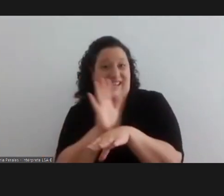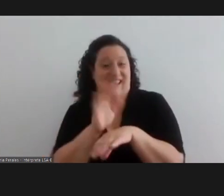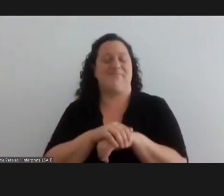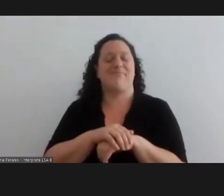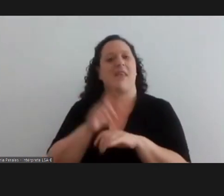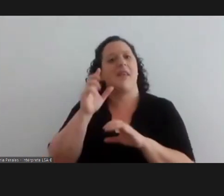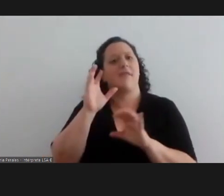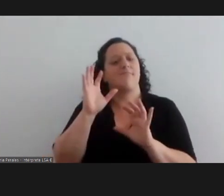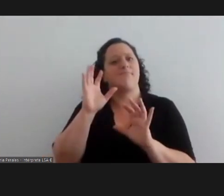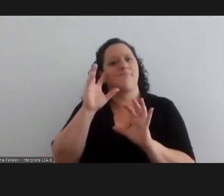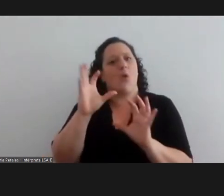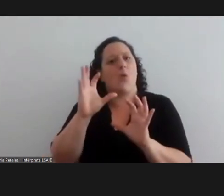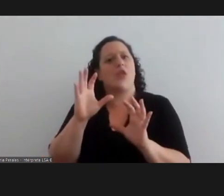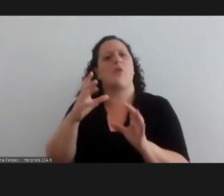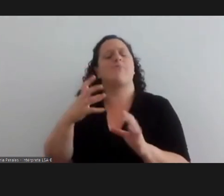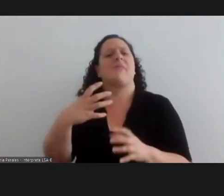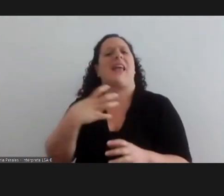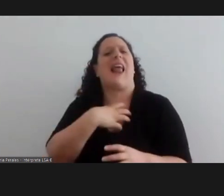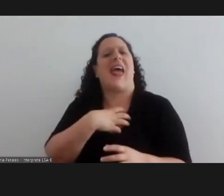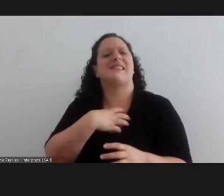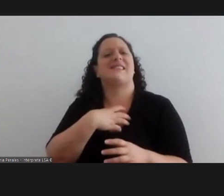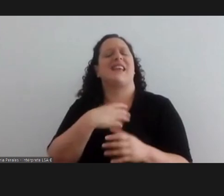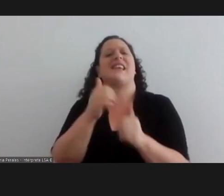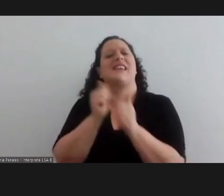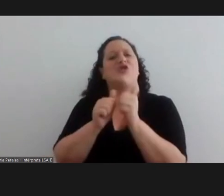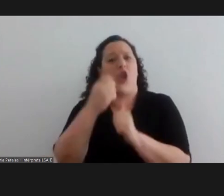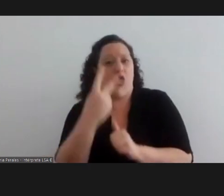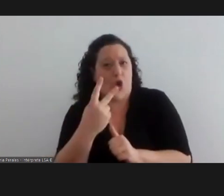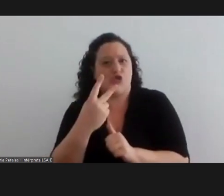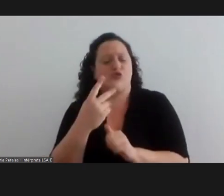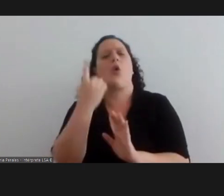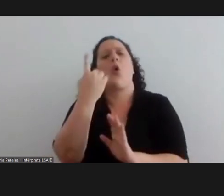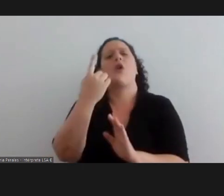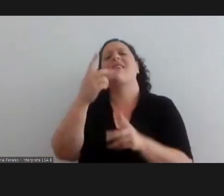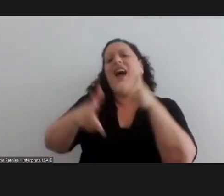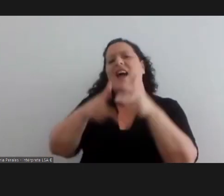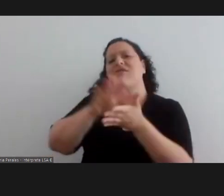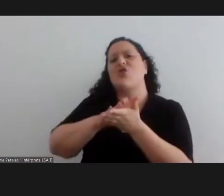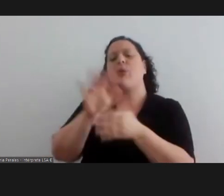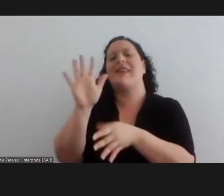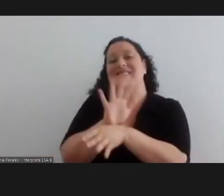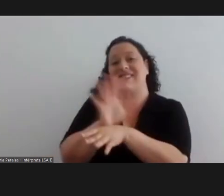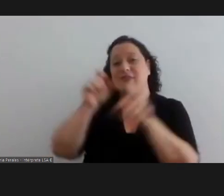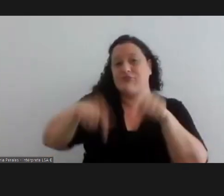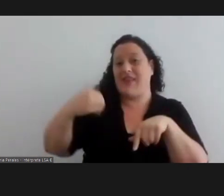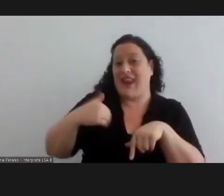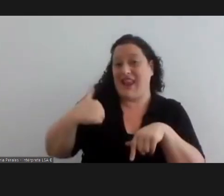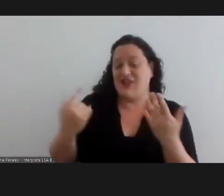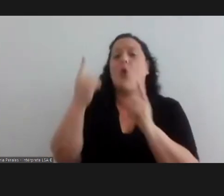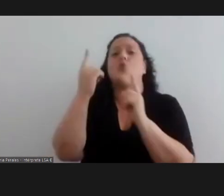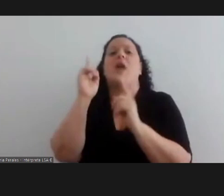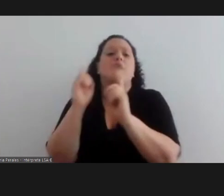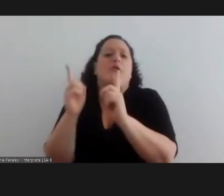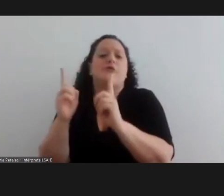lessons of history too when they were discussing the imaginarians in argentine filmmaking one of the professors